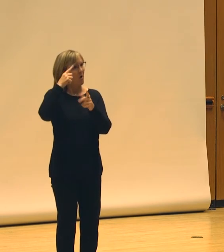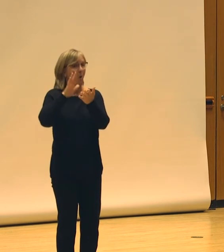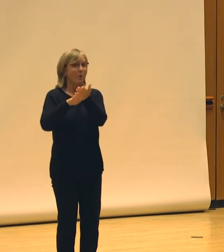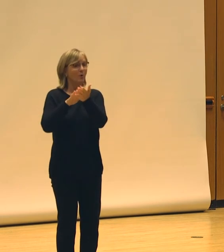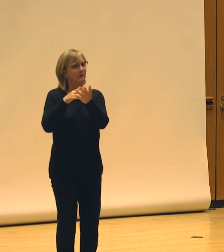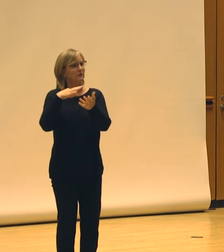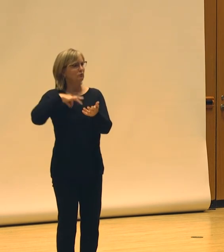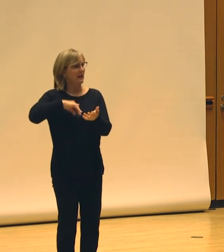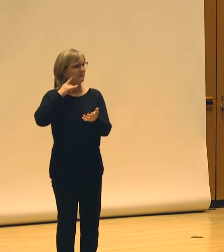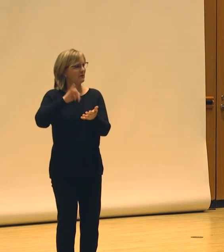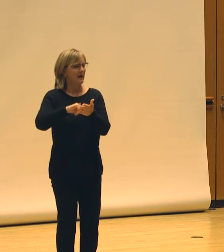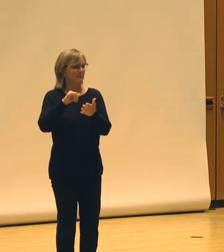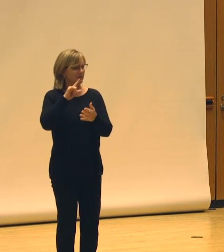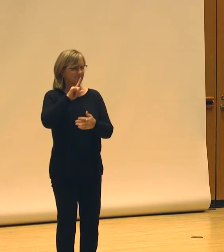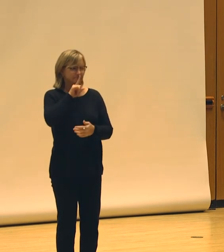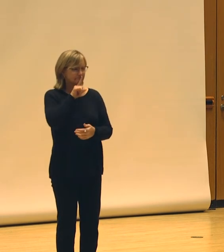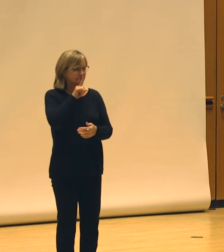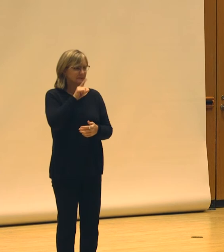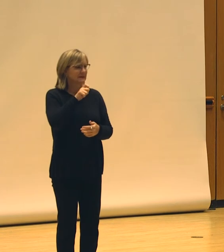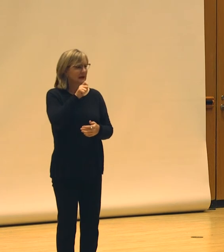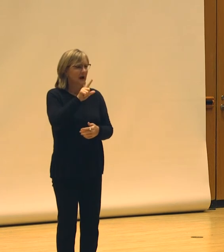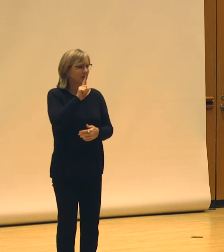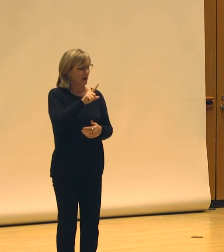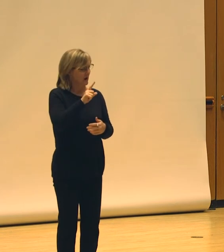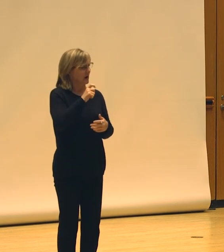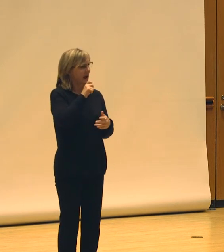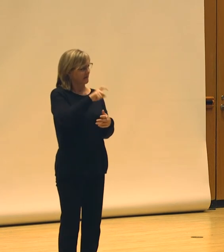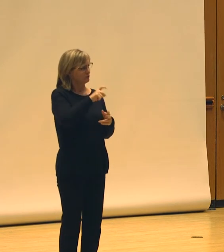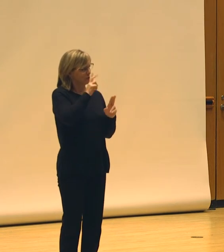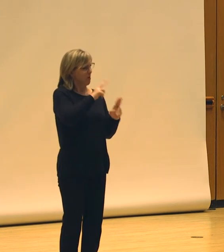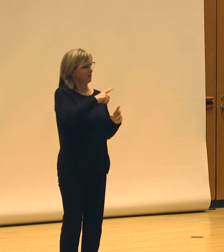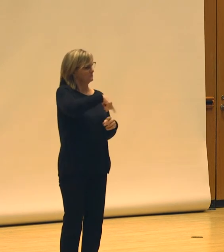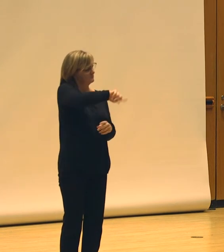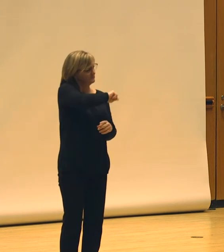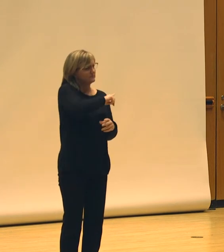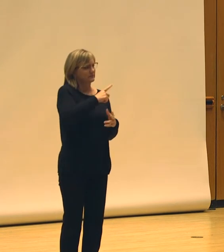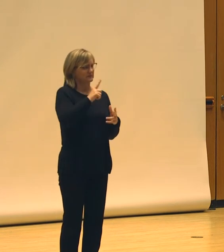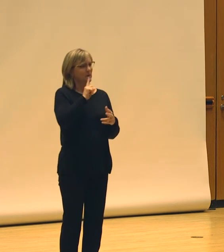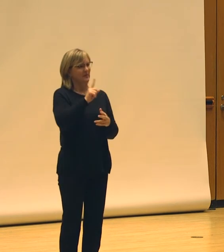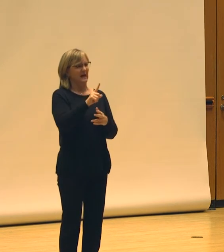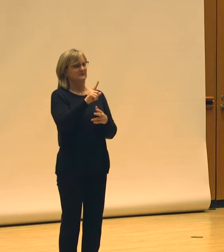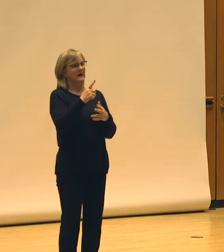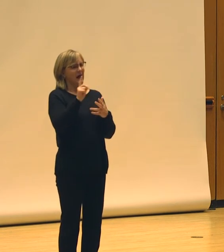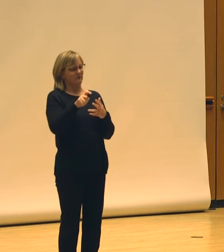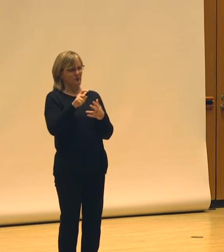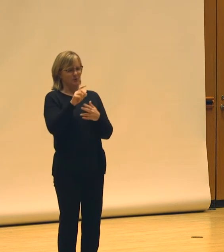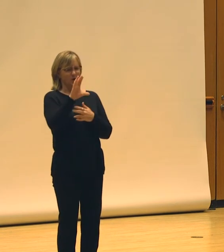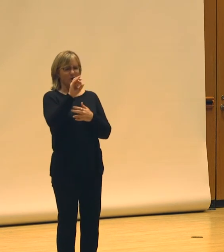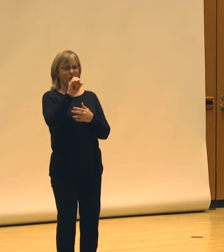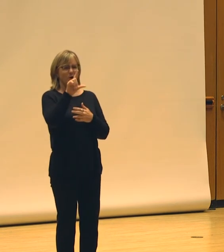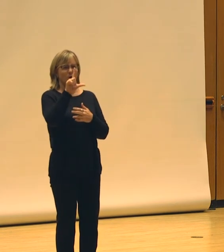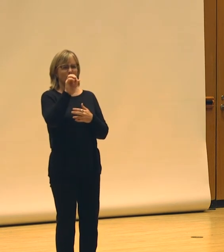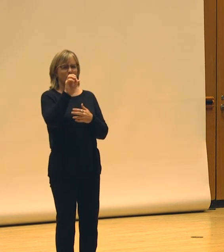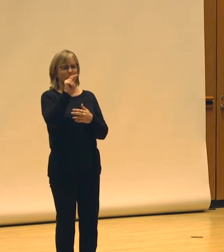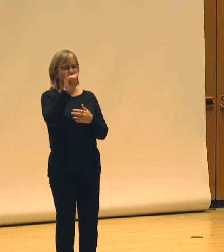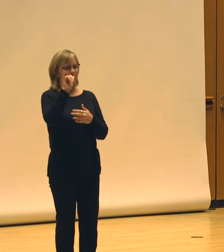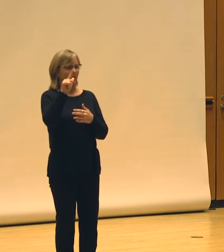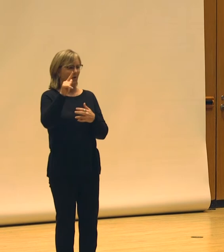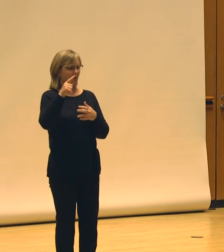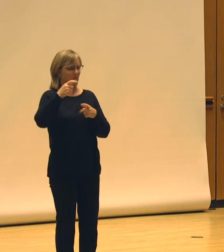or giving them credit for, which was a fascinating, ongoing, decolonial, re-indigenizing process that I'm in the midst of.